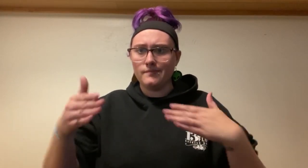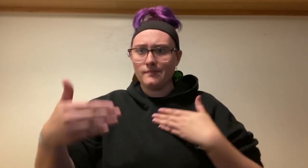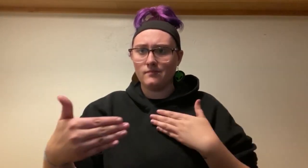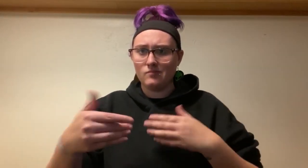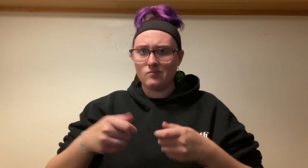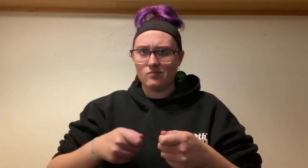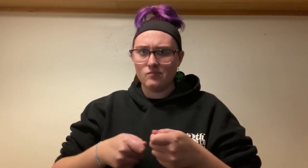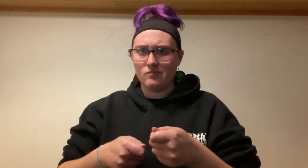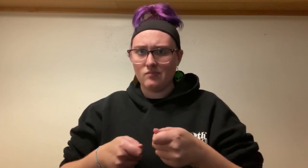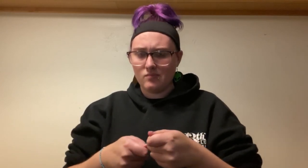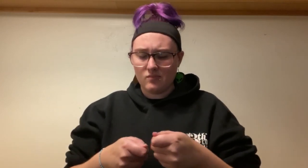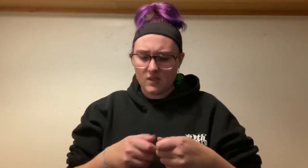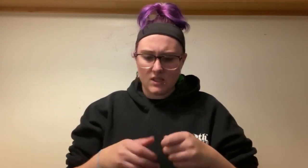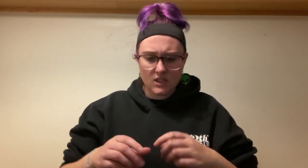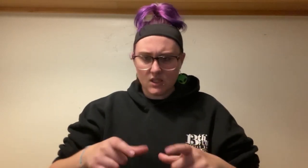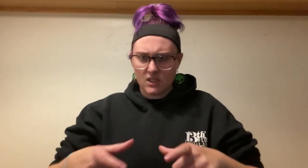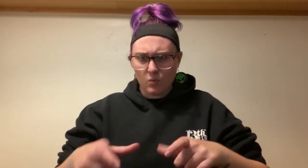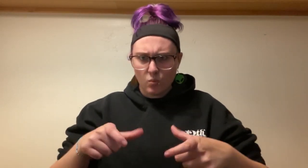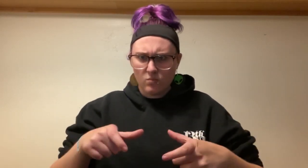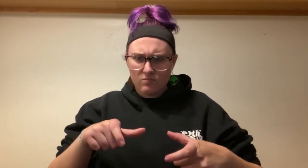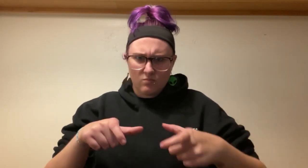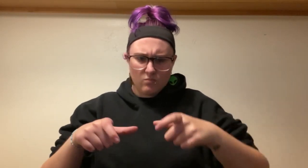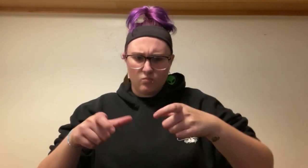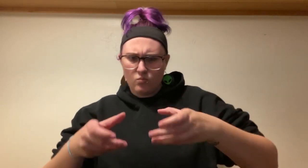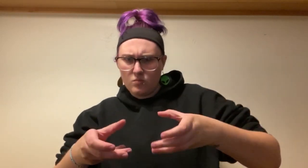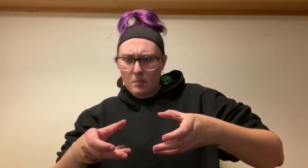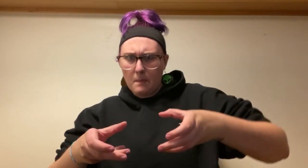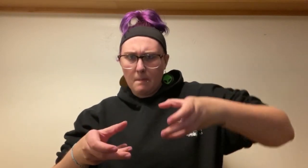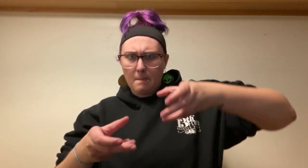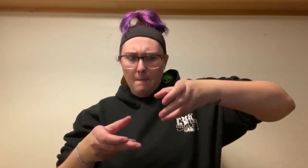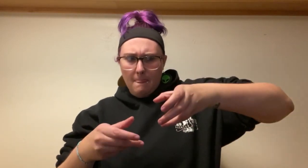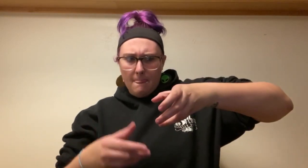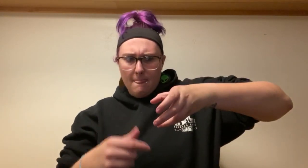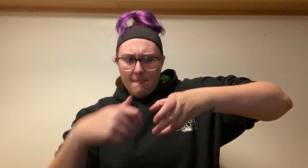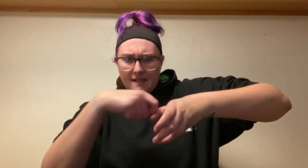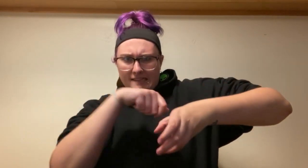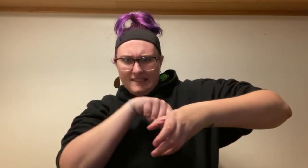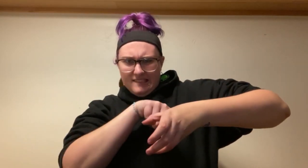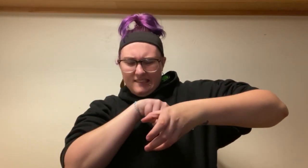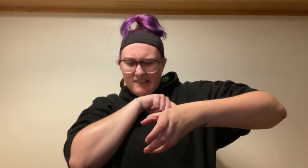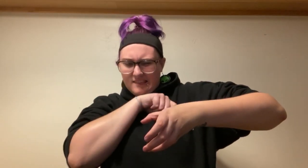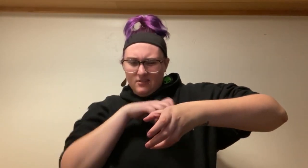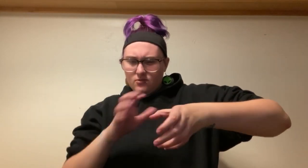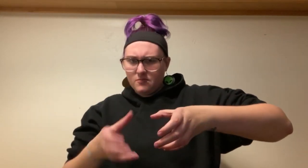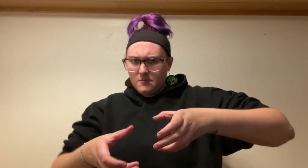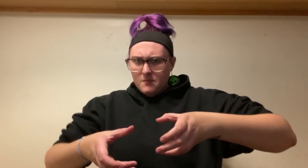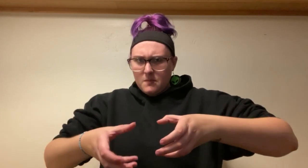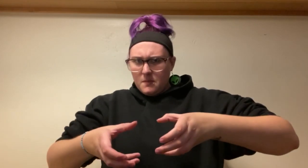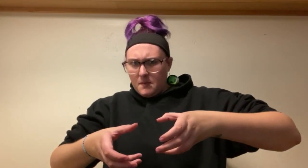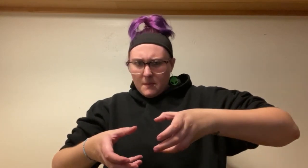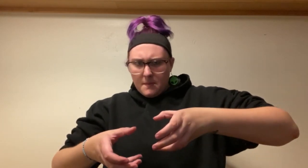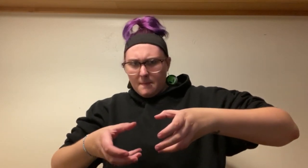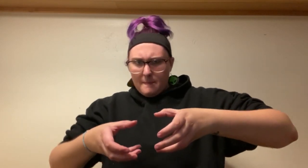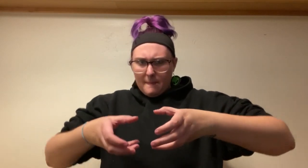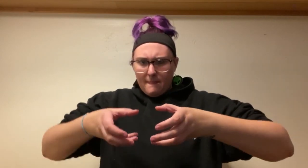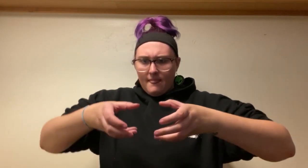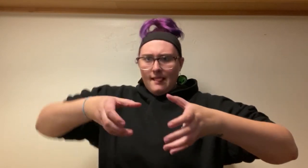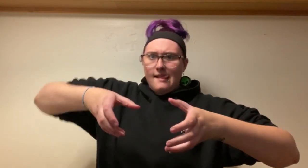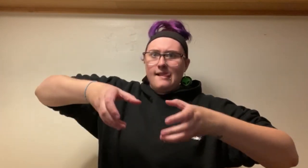I was messing around with the computer and ended up taking it